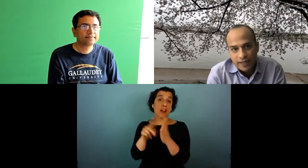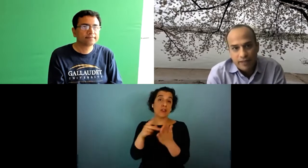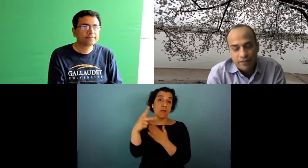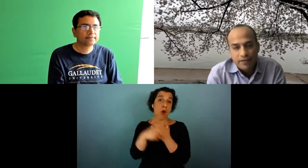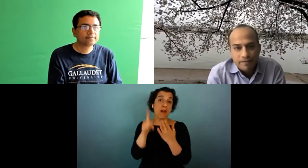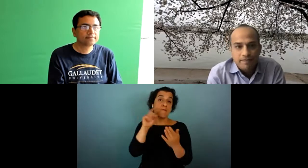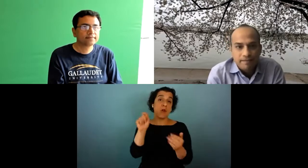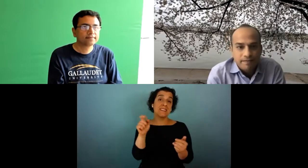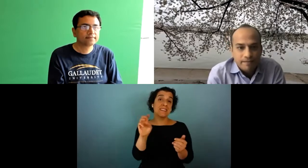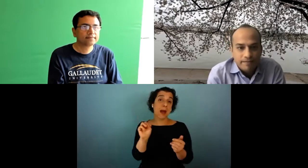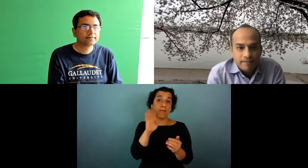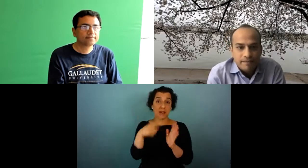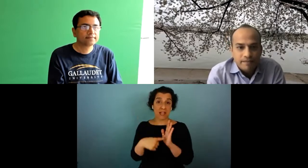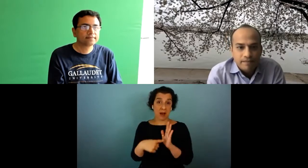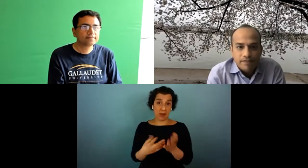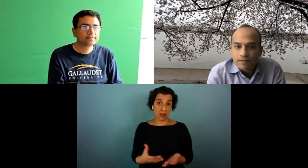for example